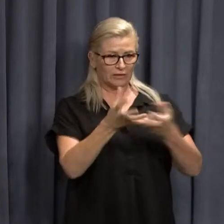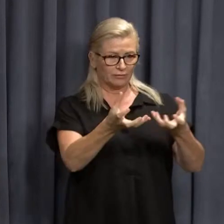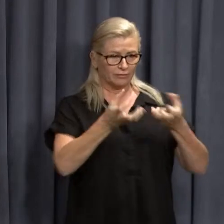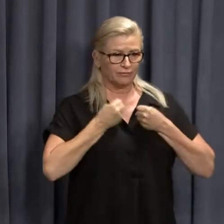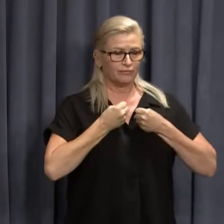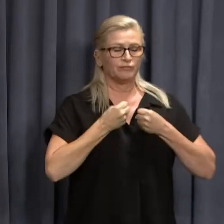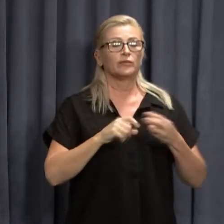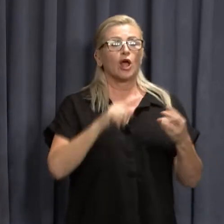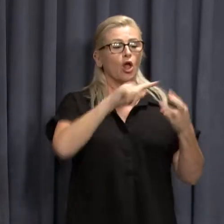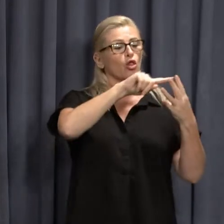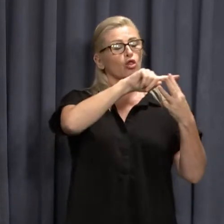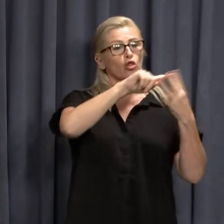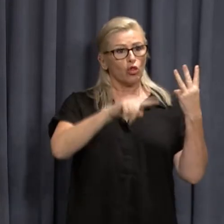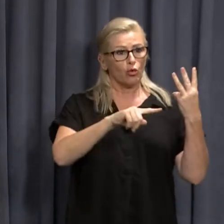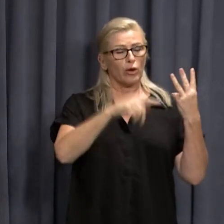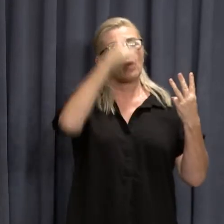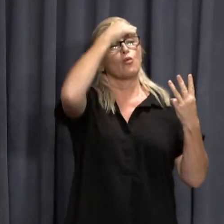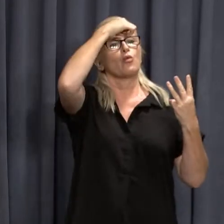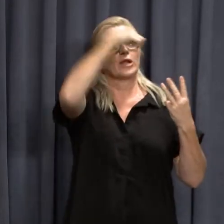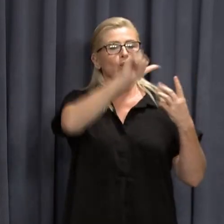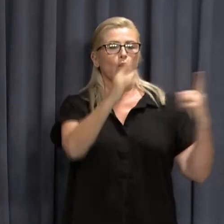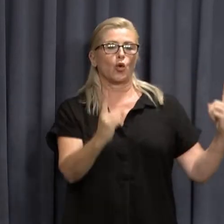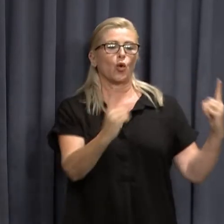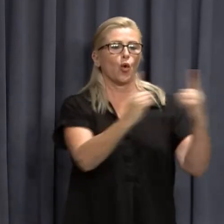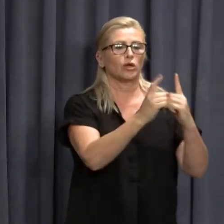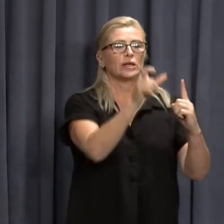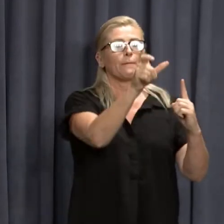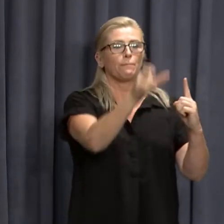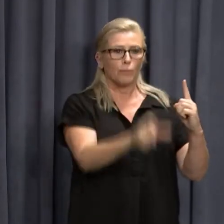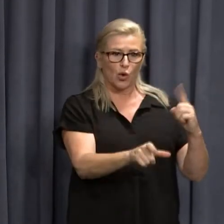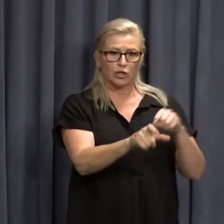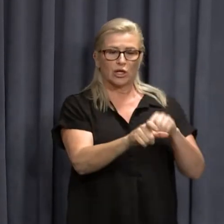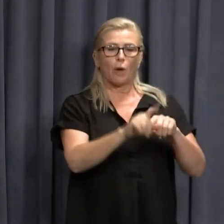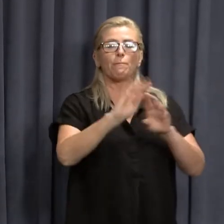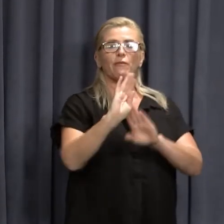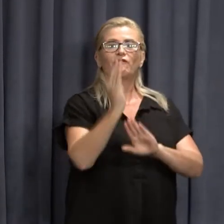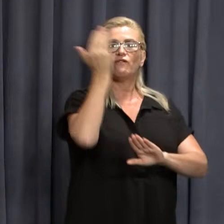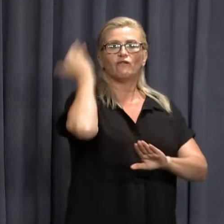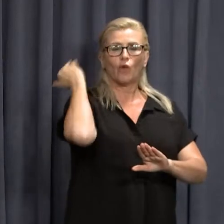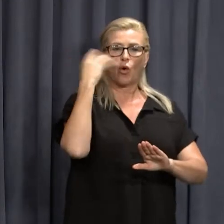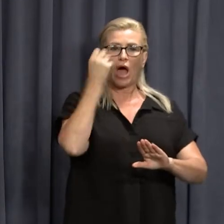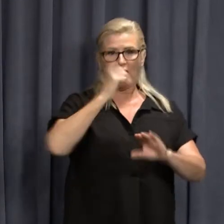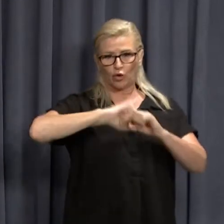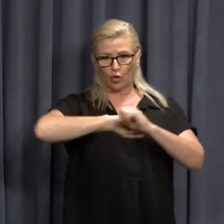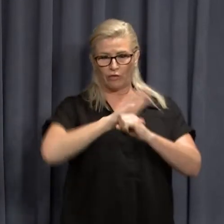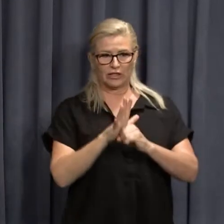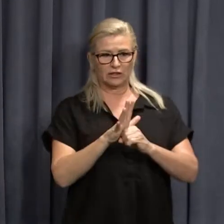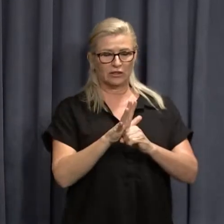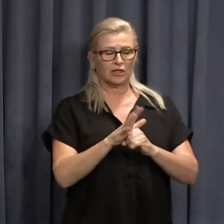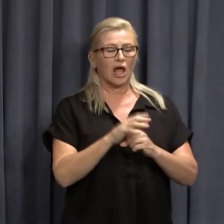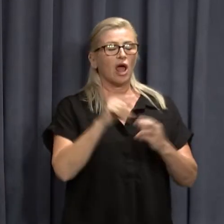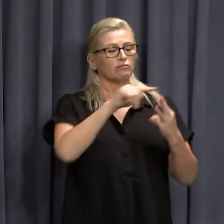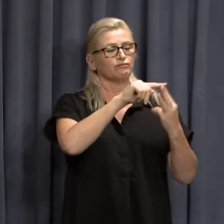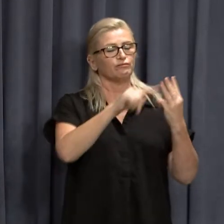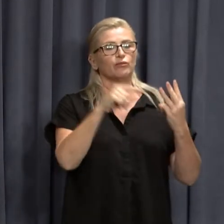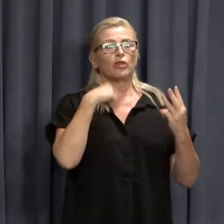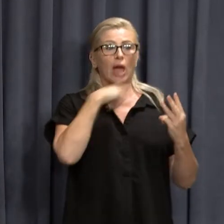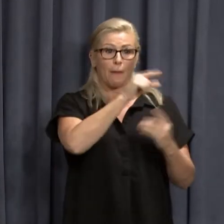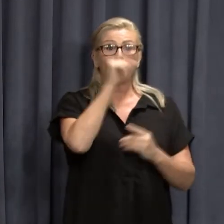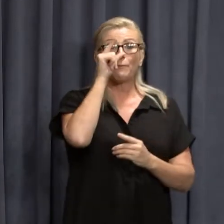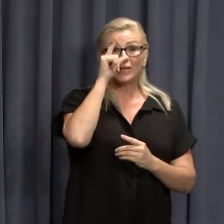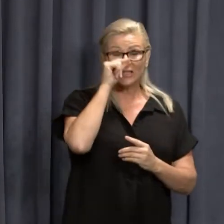cases are known contacts of previously reported cases and were potentially infectious